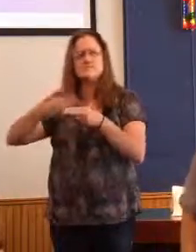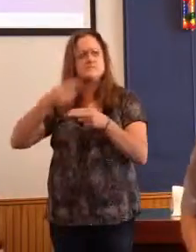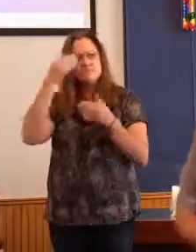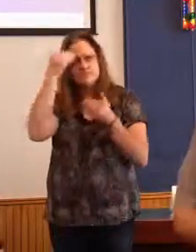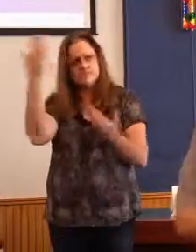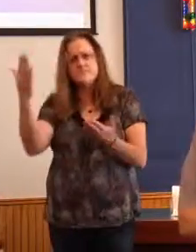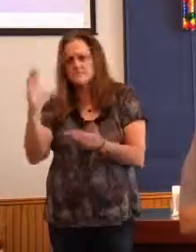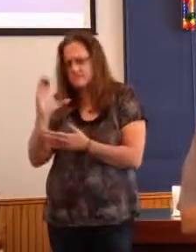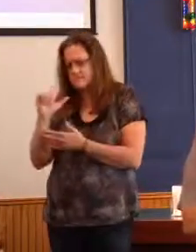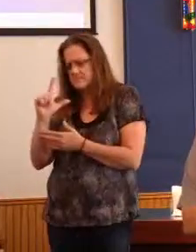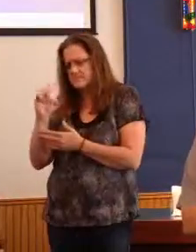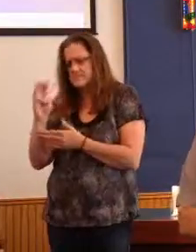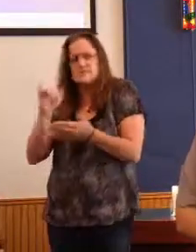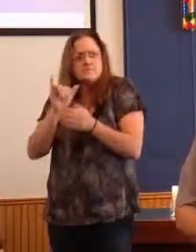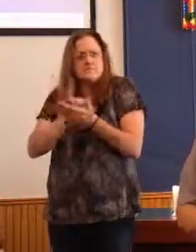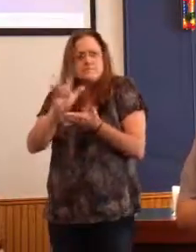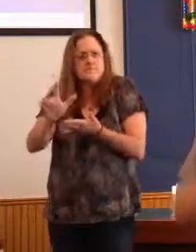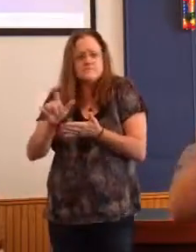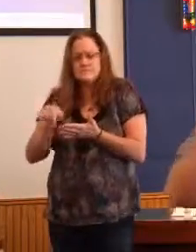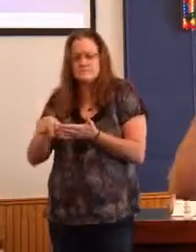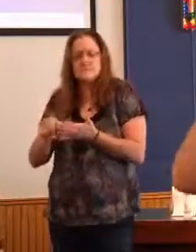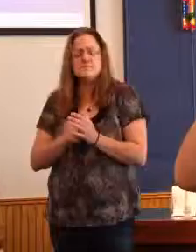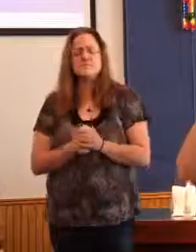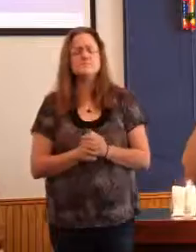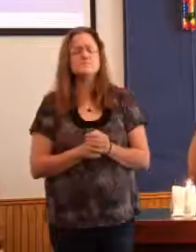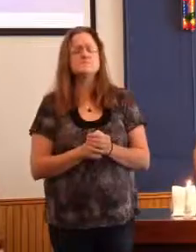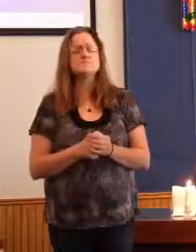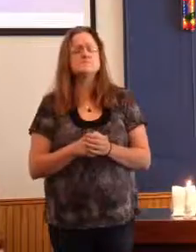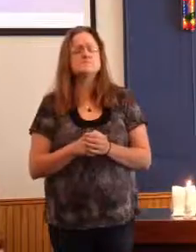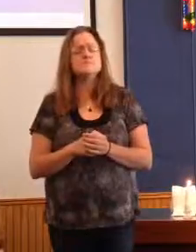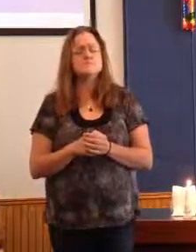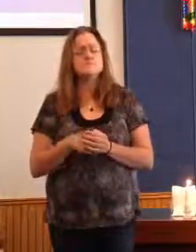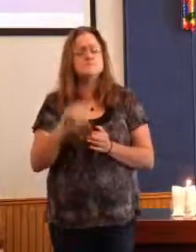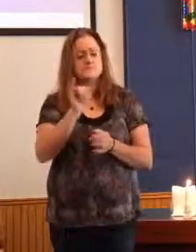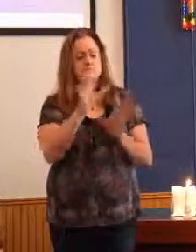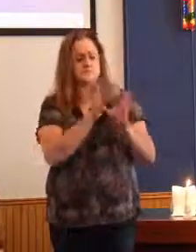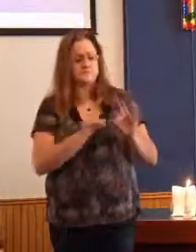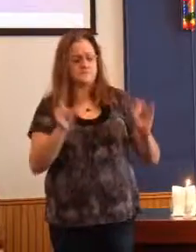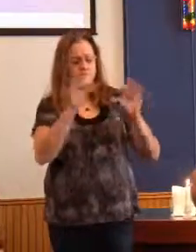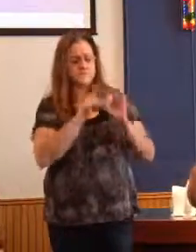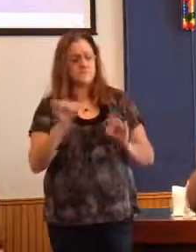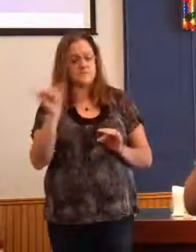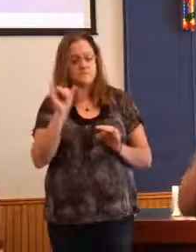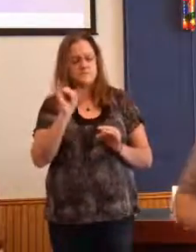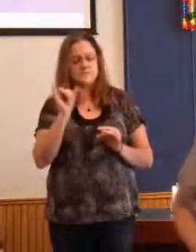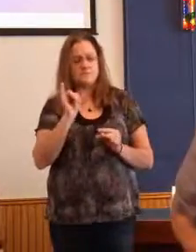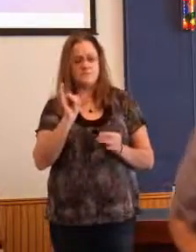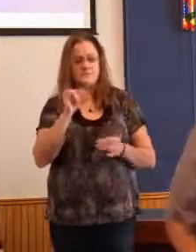Went and checked it out. Now, the same story is also in the book of Joshua.